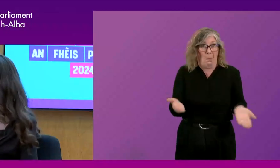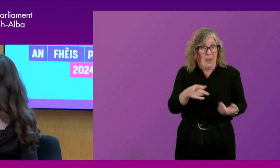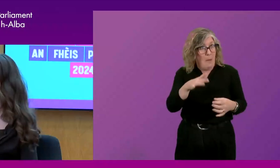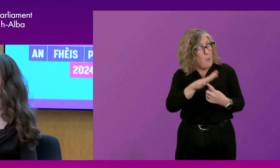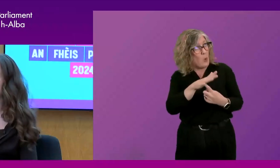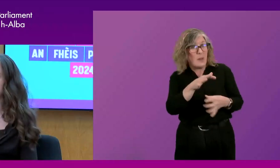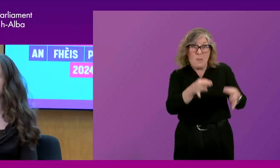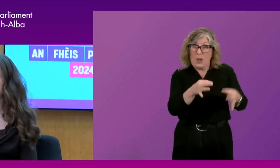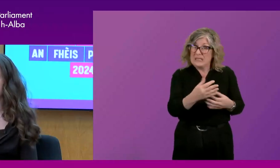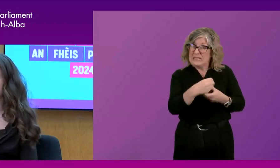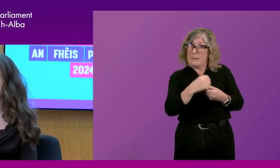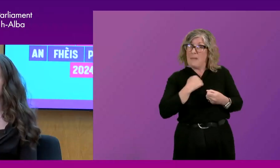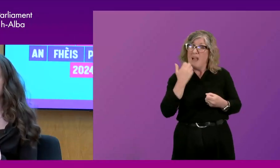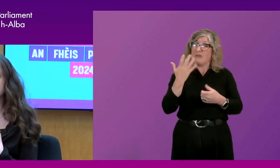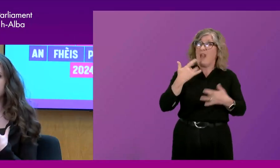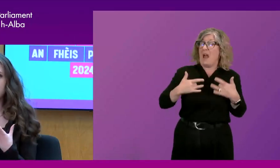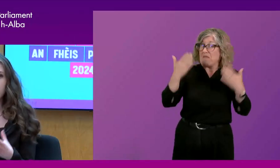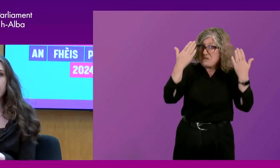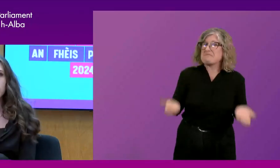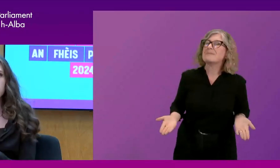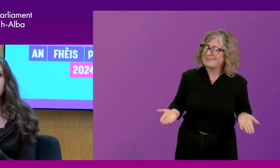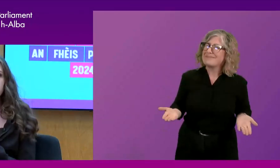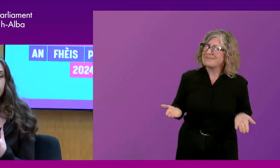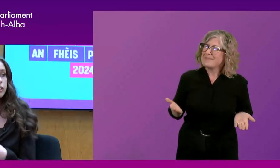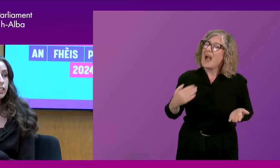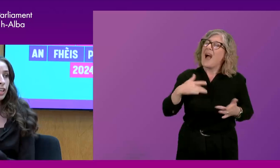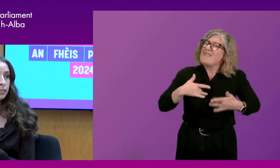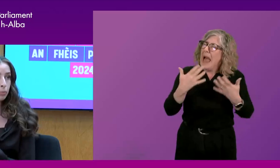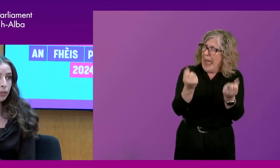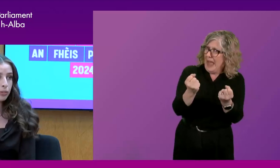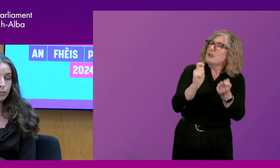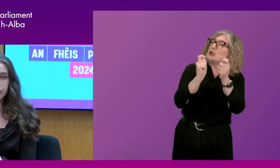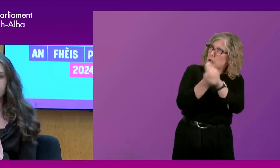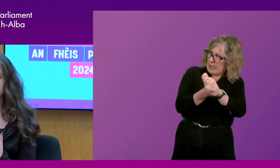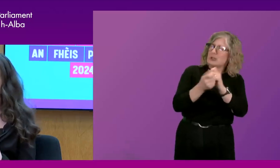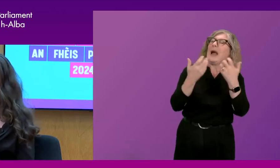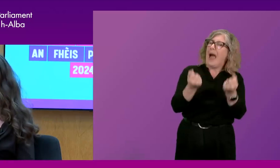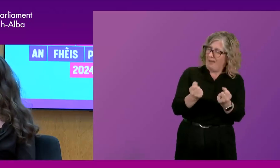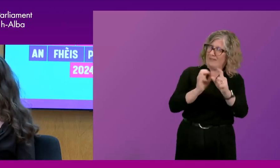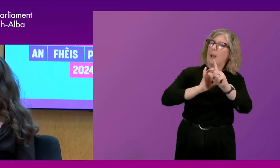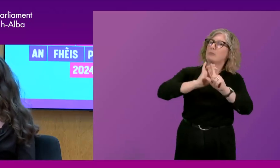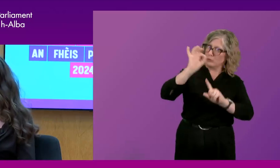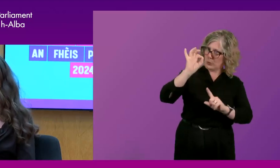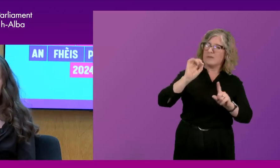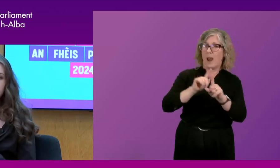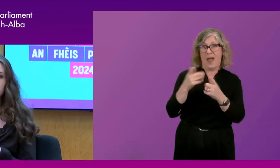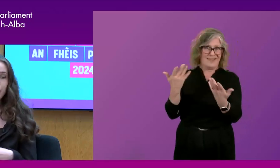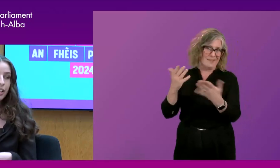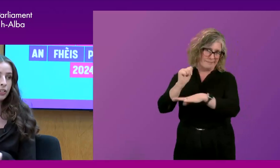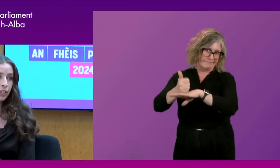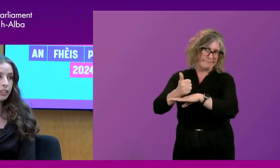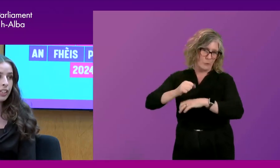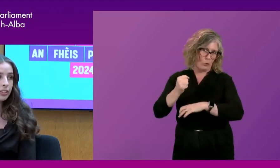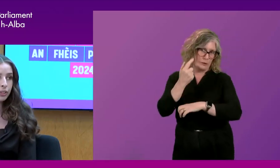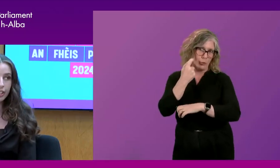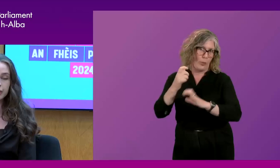daily lives. Um, and that has changed over the years. It has improved with things like the Scottish Youth Parliament and so